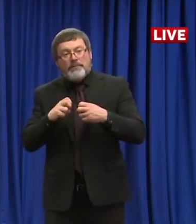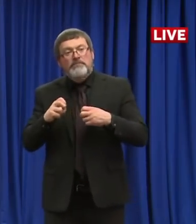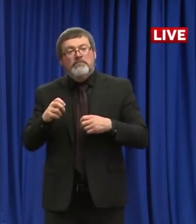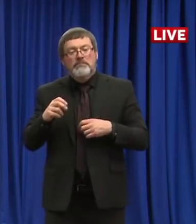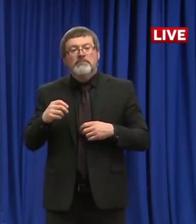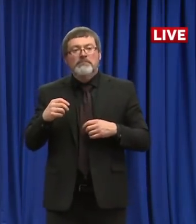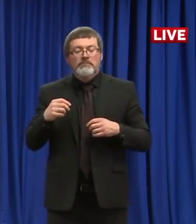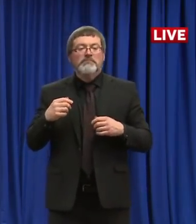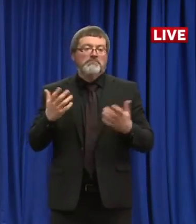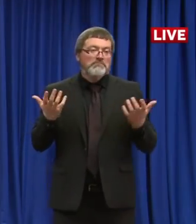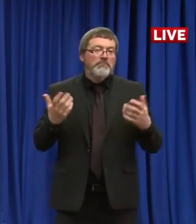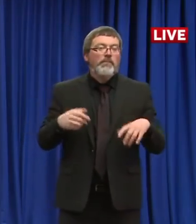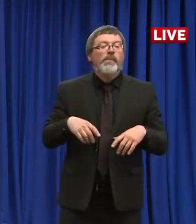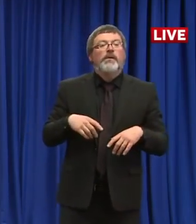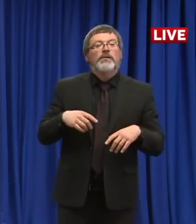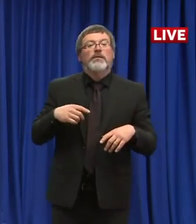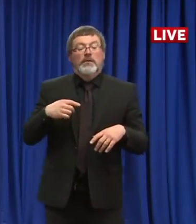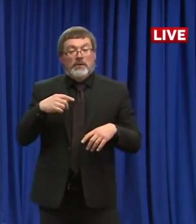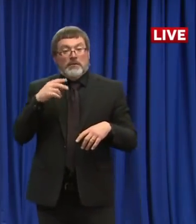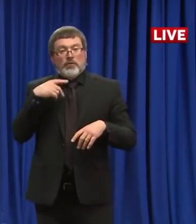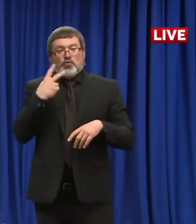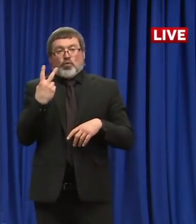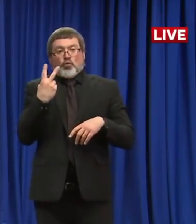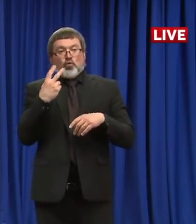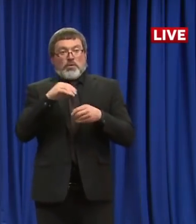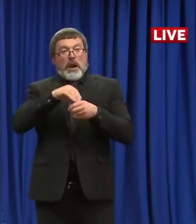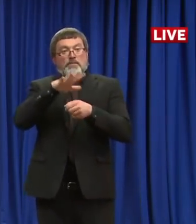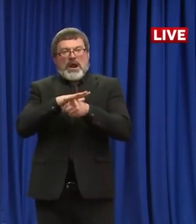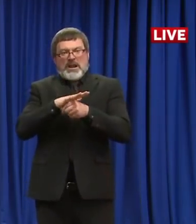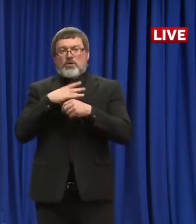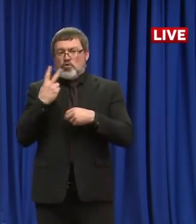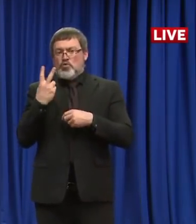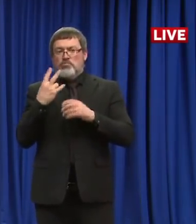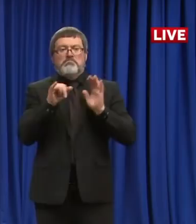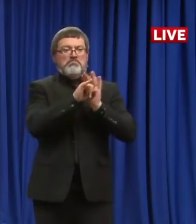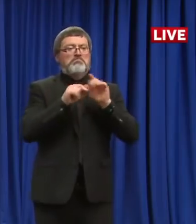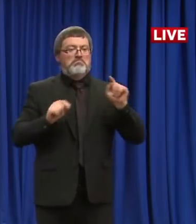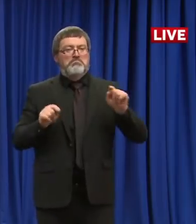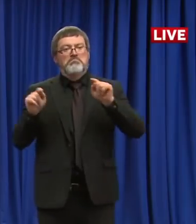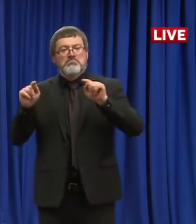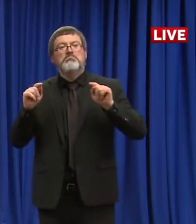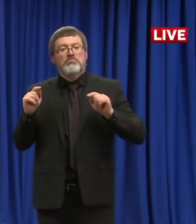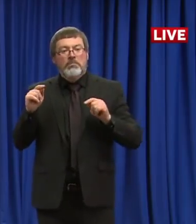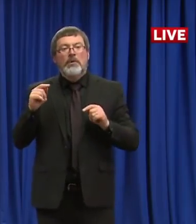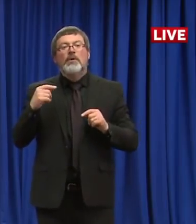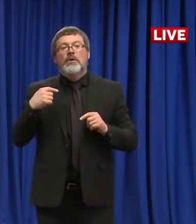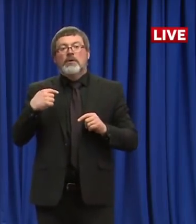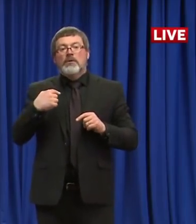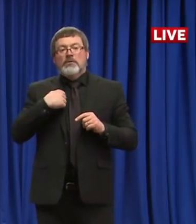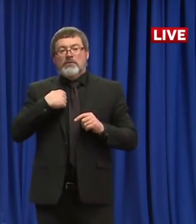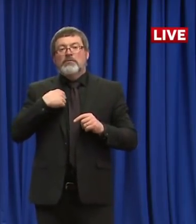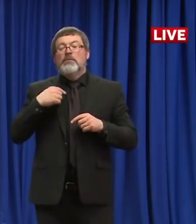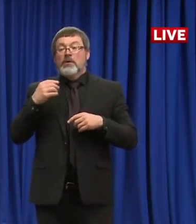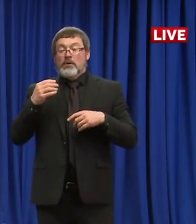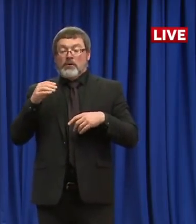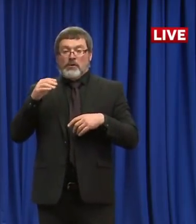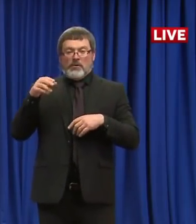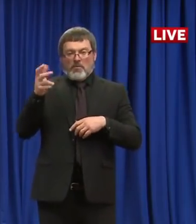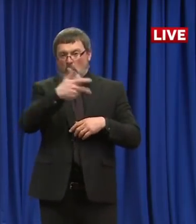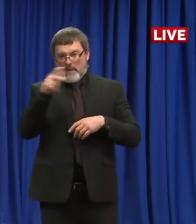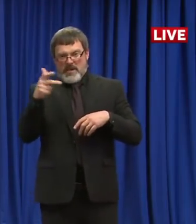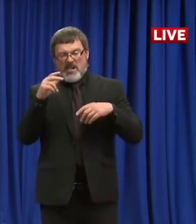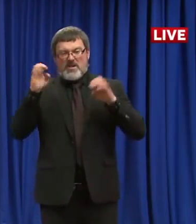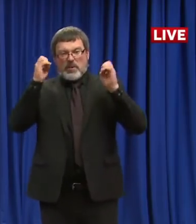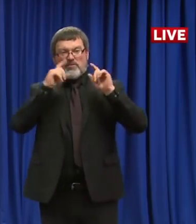outbreaks that we've had, we went through with our MMRS team, our mobile team at the state, and we tested